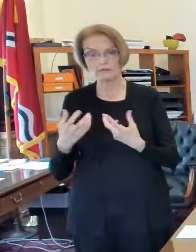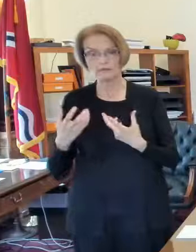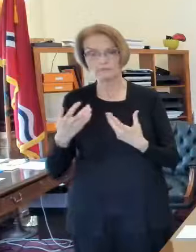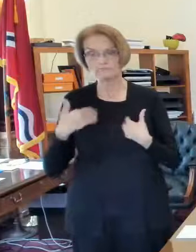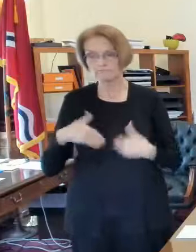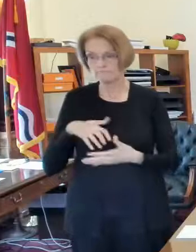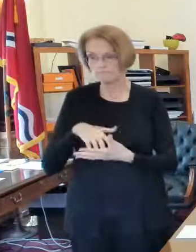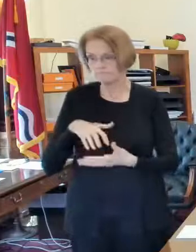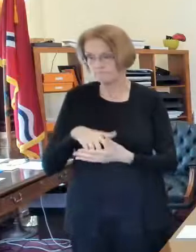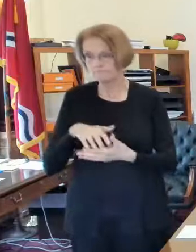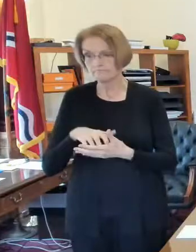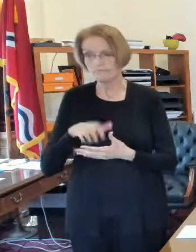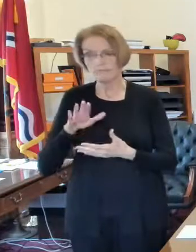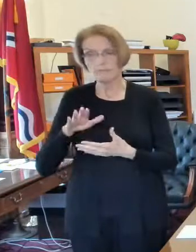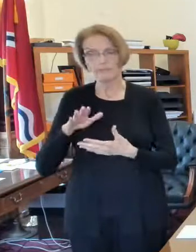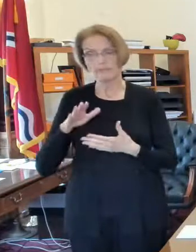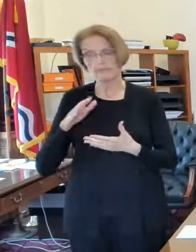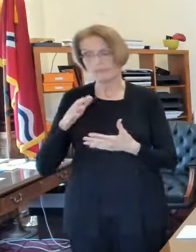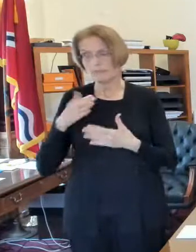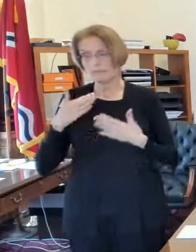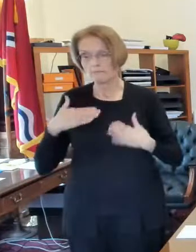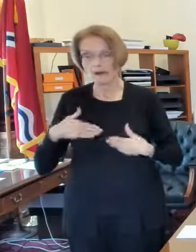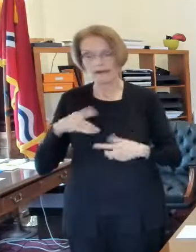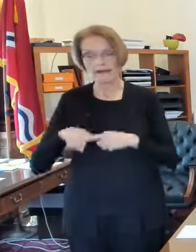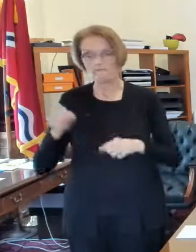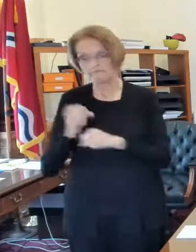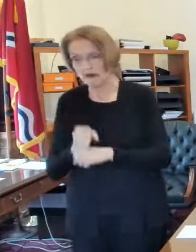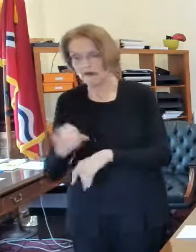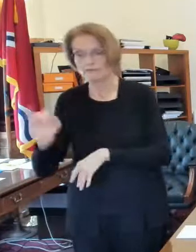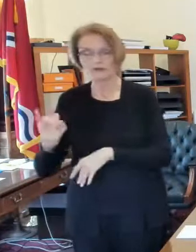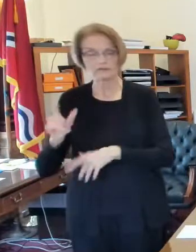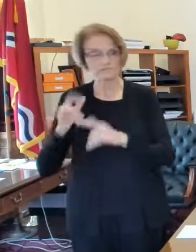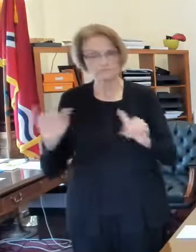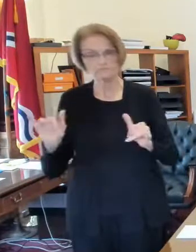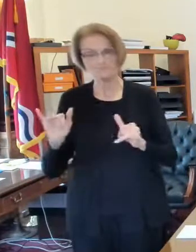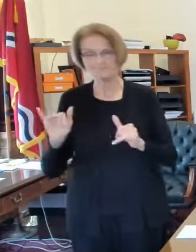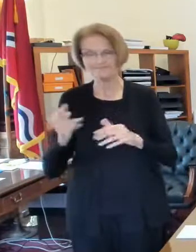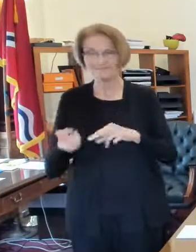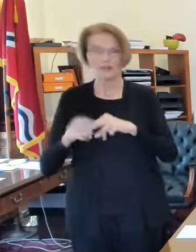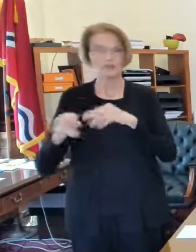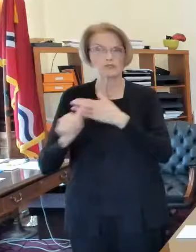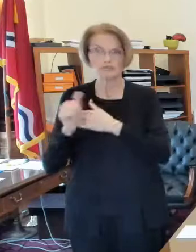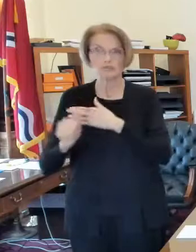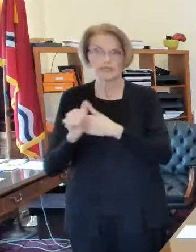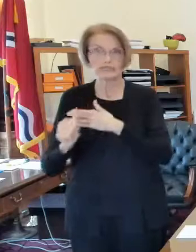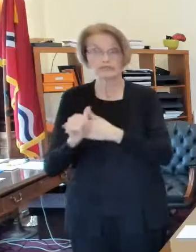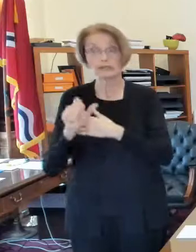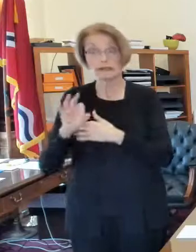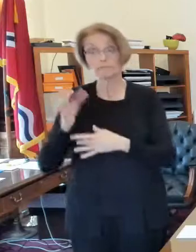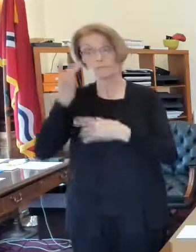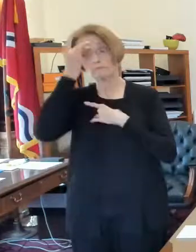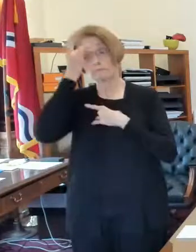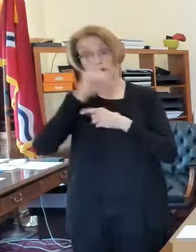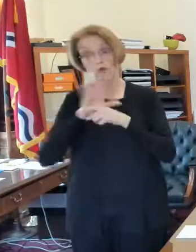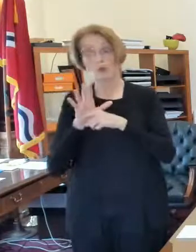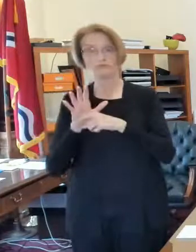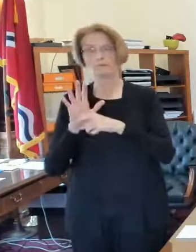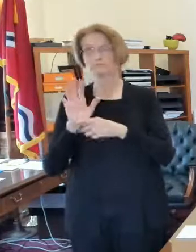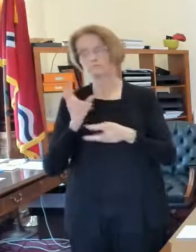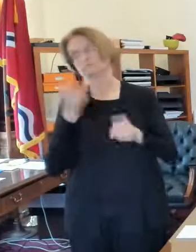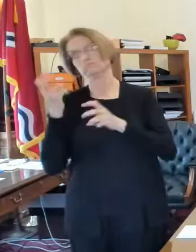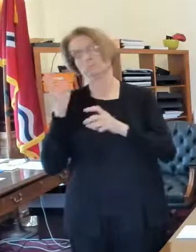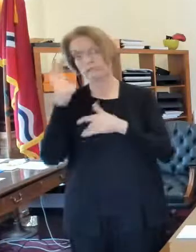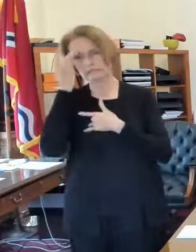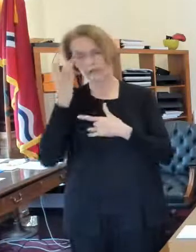suppressed immune systems and individuals who just may be at overall increased risk of severe complications from covid 19 so we really need